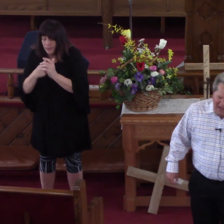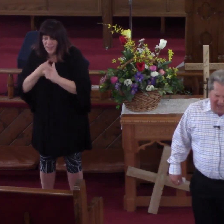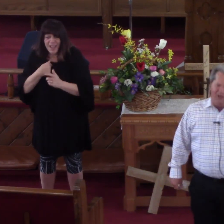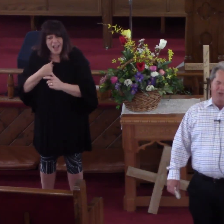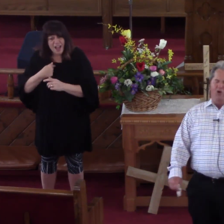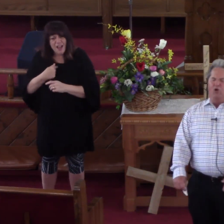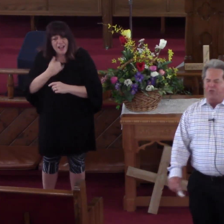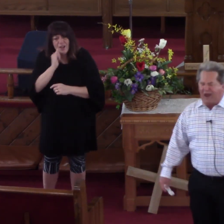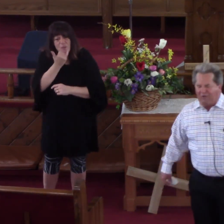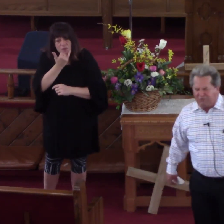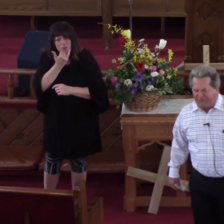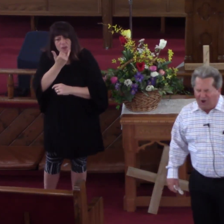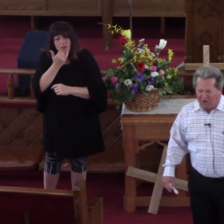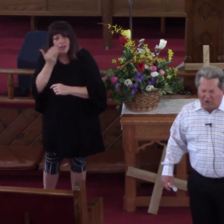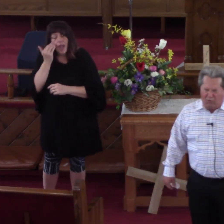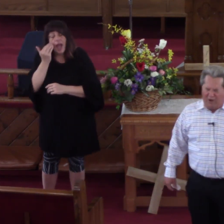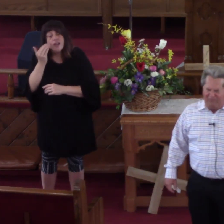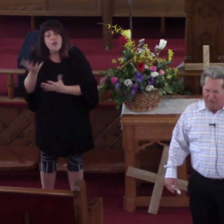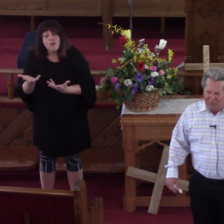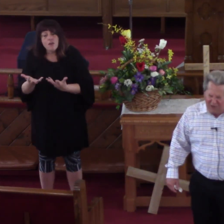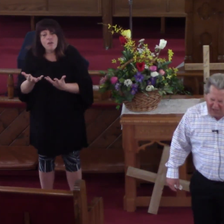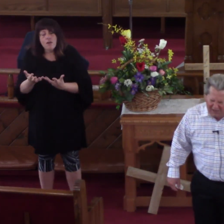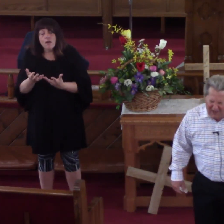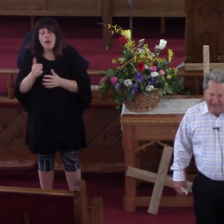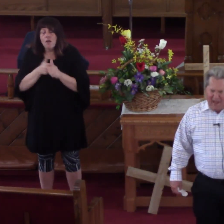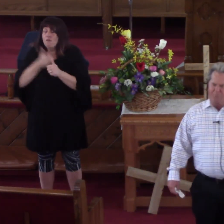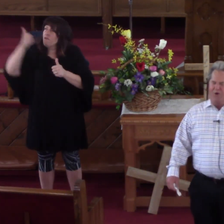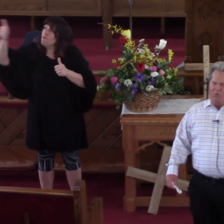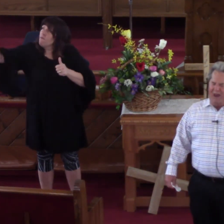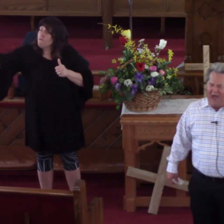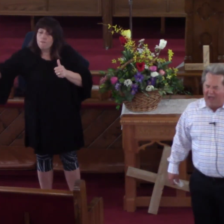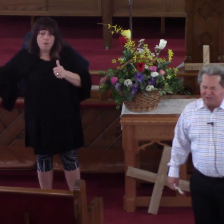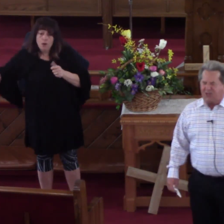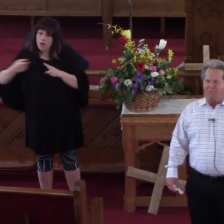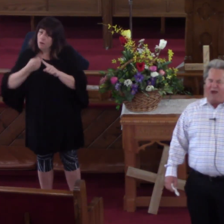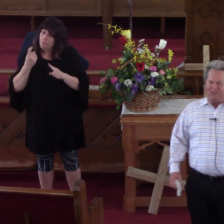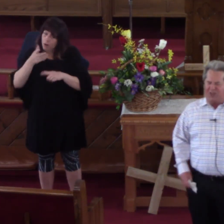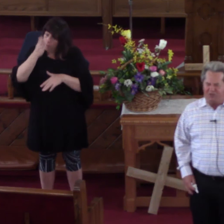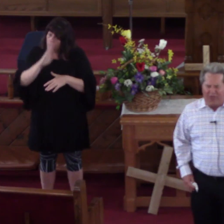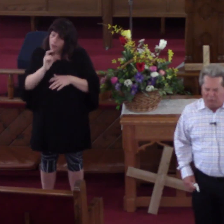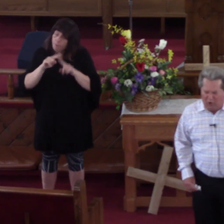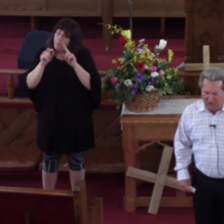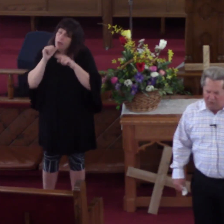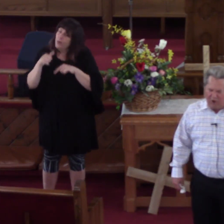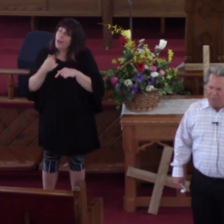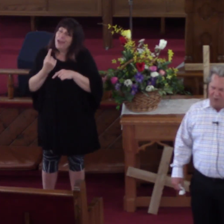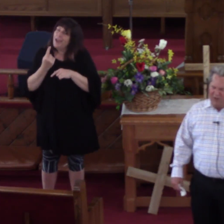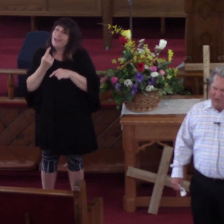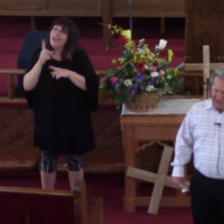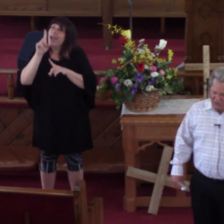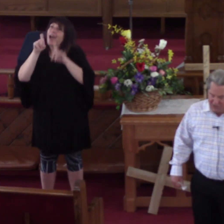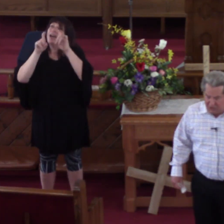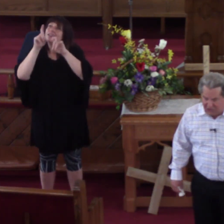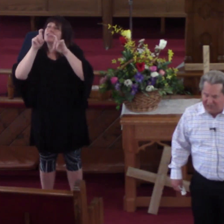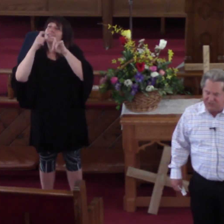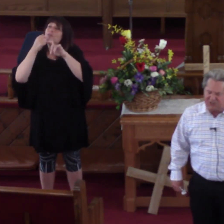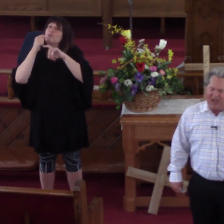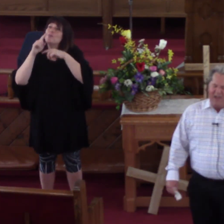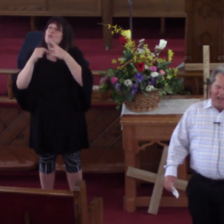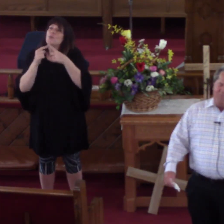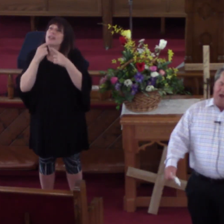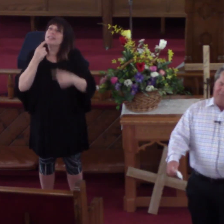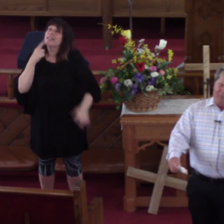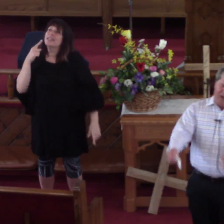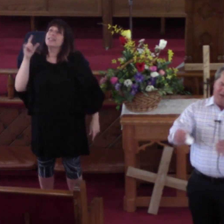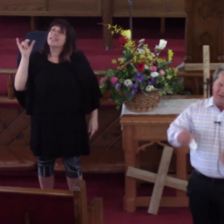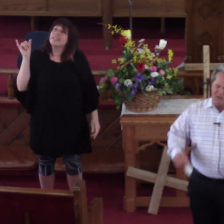heaven. I knew that I was far away from God. But when I asked him, I said that one great big yes to Jesus.